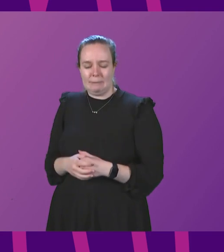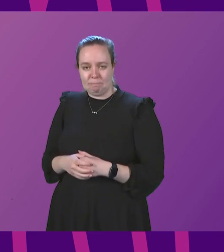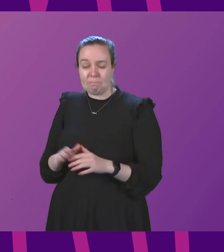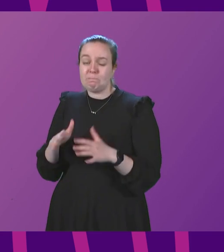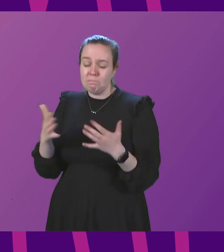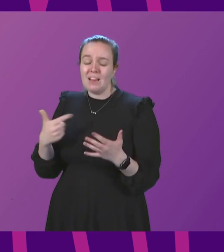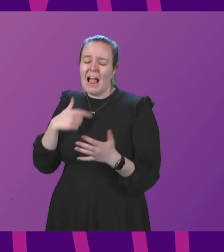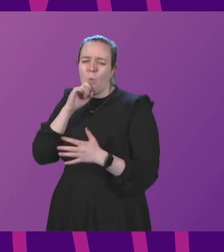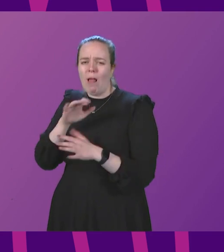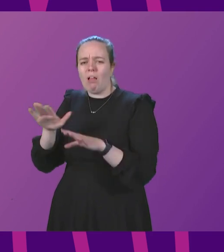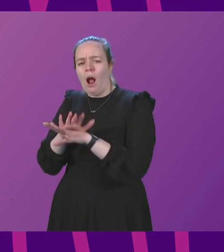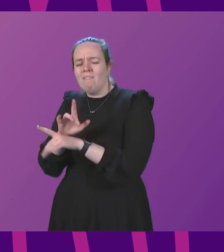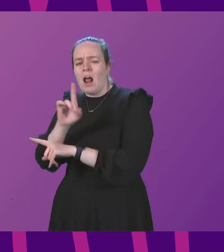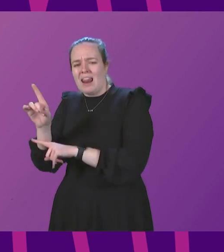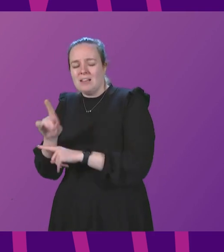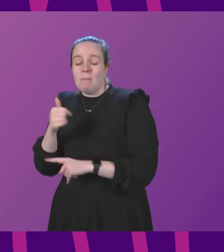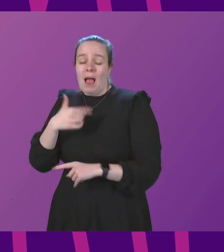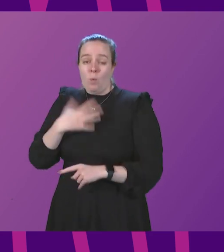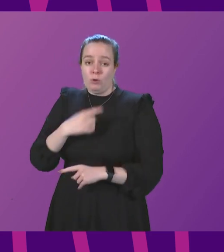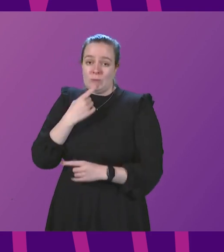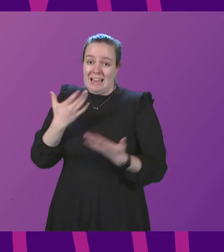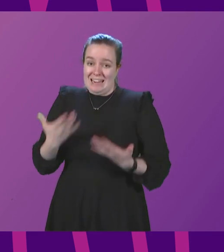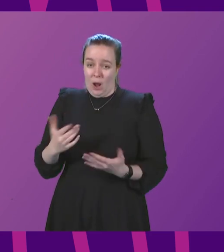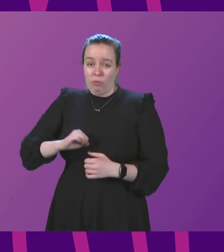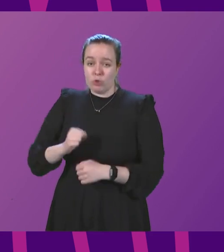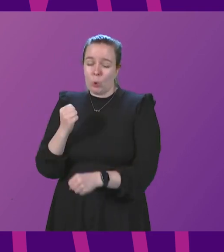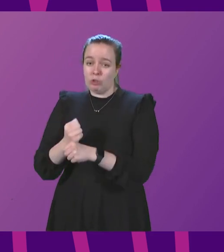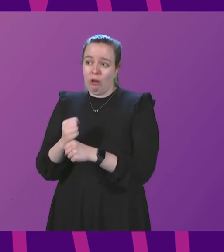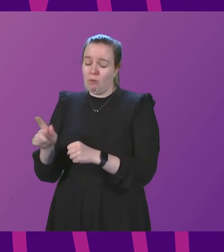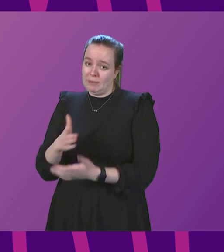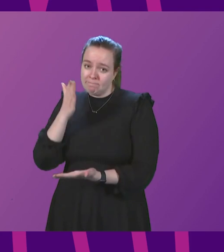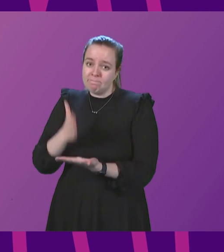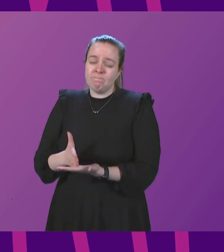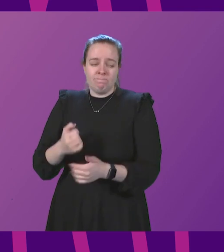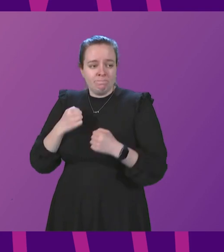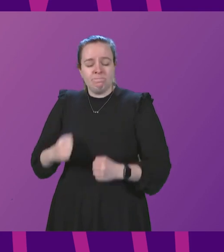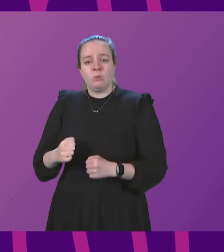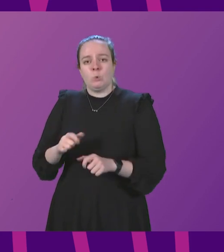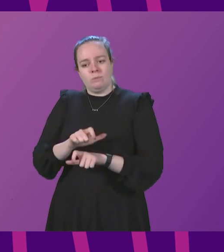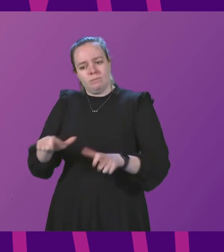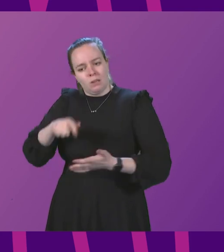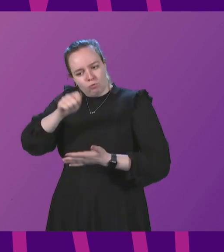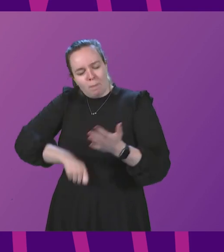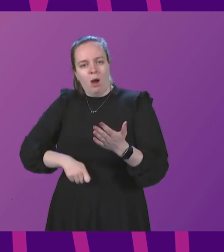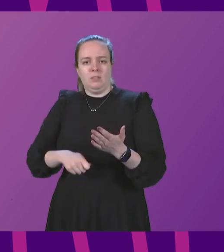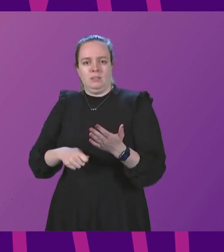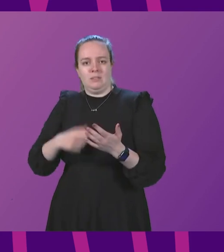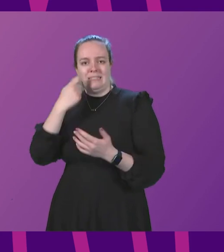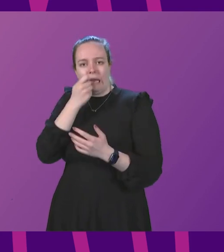However, and I will say more on this later, I want to give an assurance now that the Scottish Government is determined to retain a robust testing system